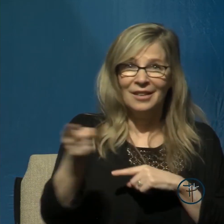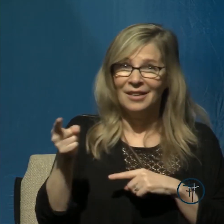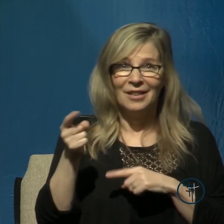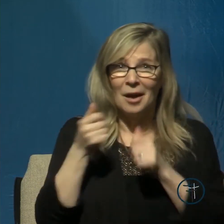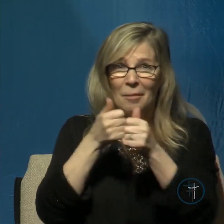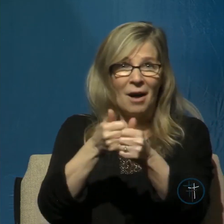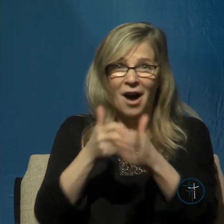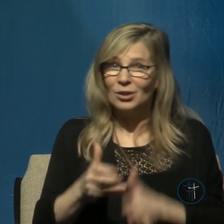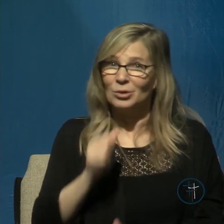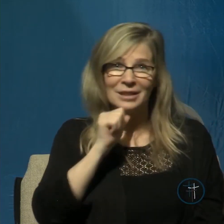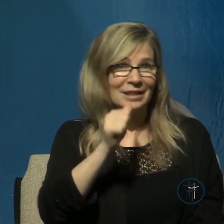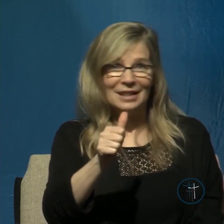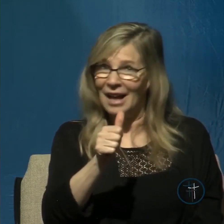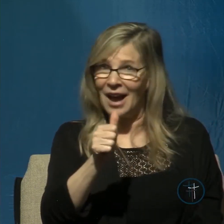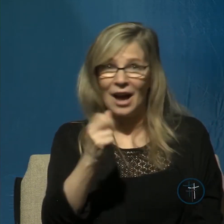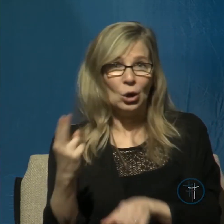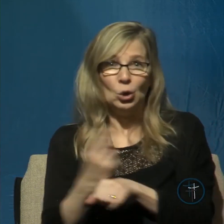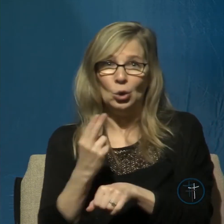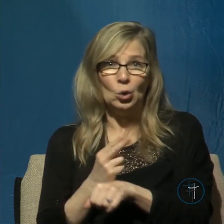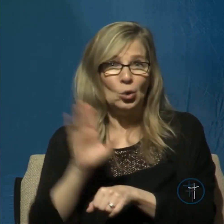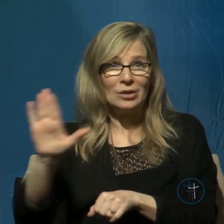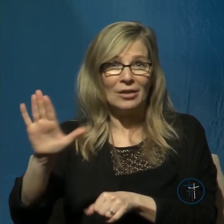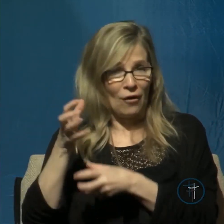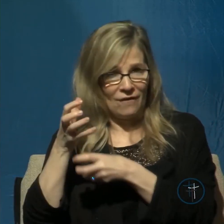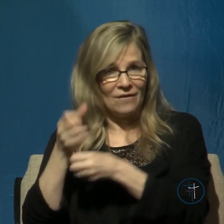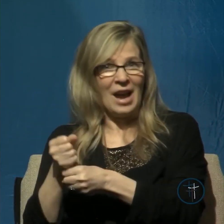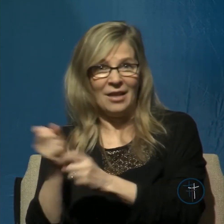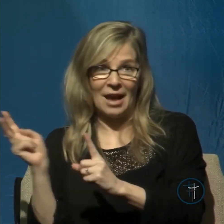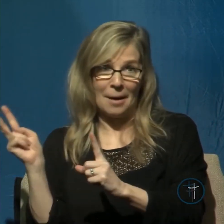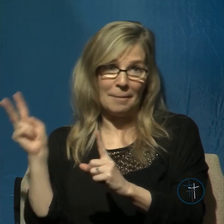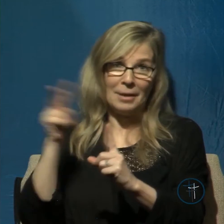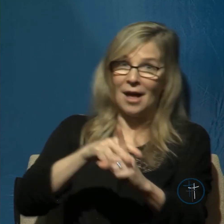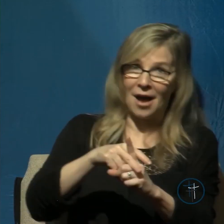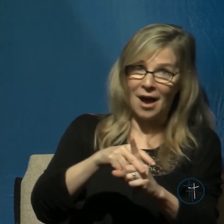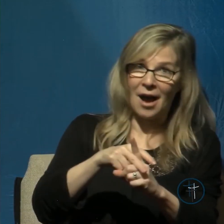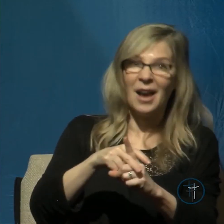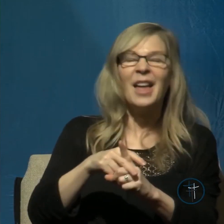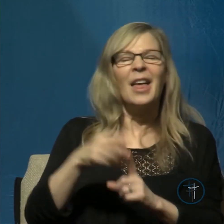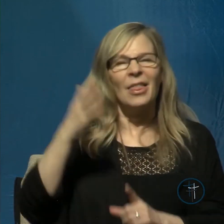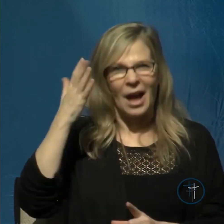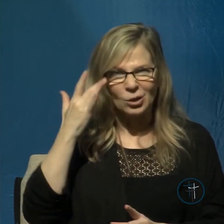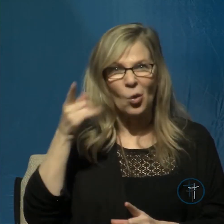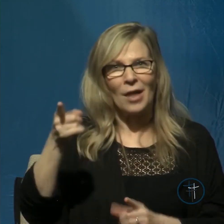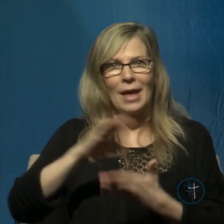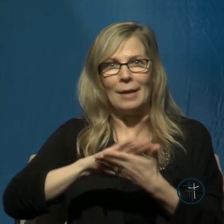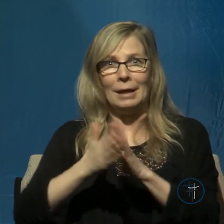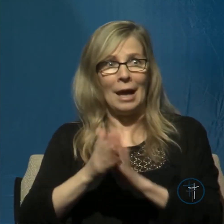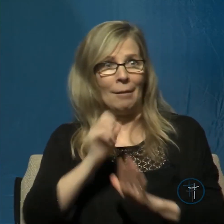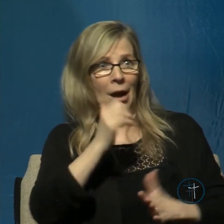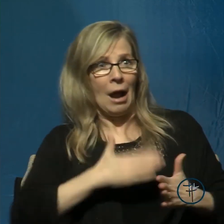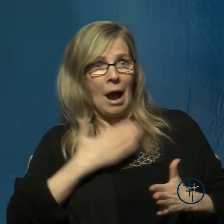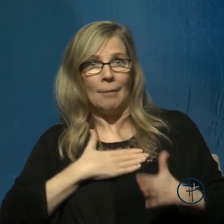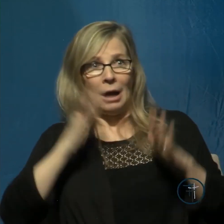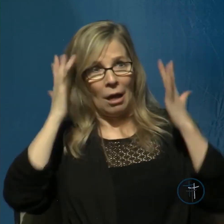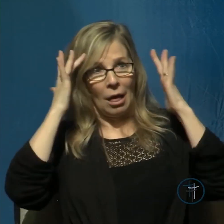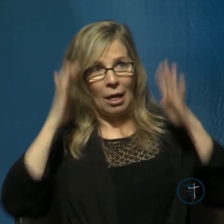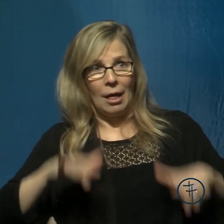they did not put their faith into operation that the disciples became unhappy and were in this state of consternation